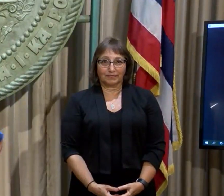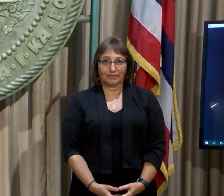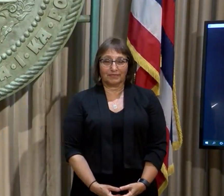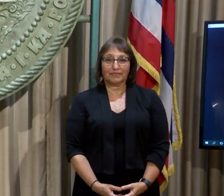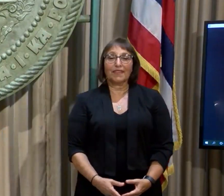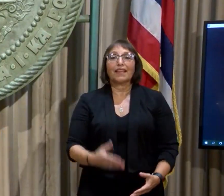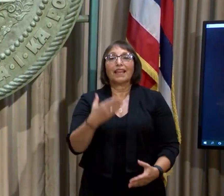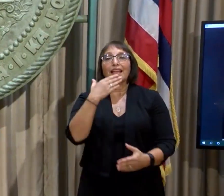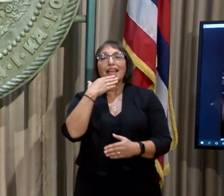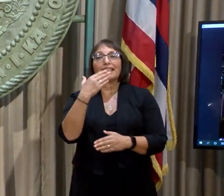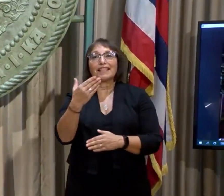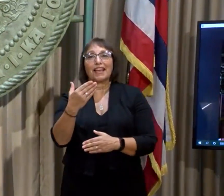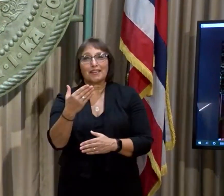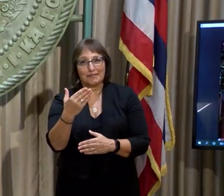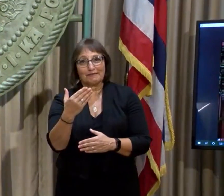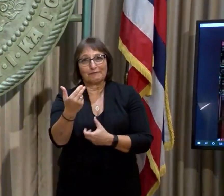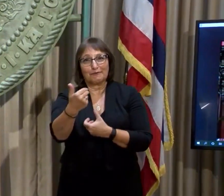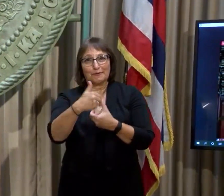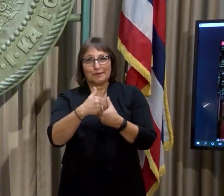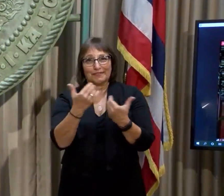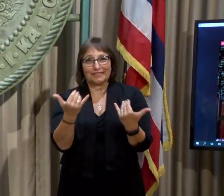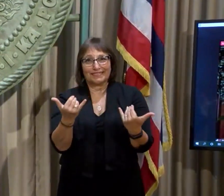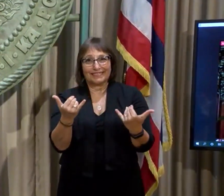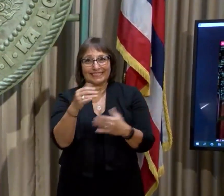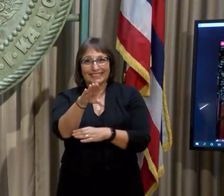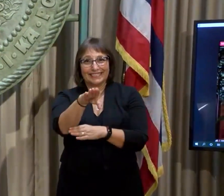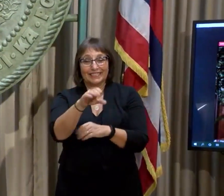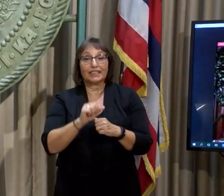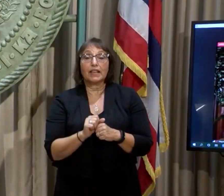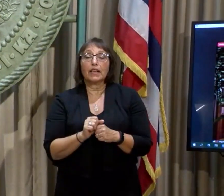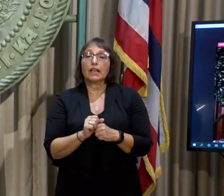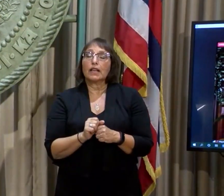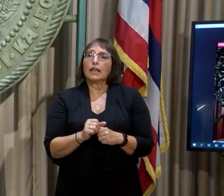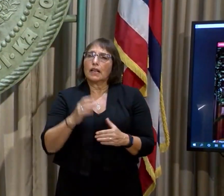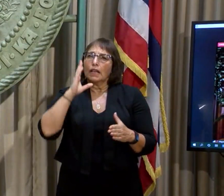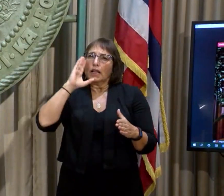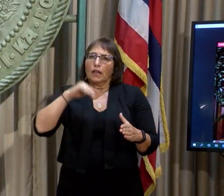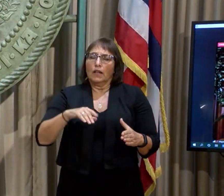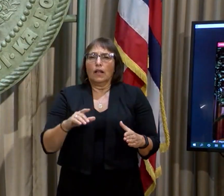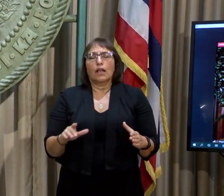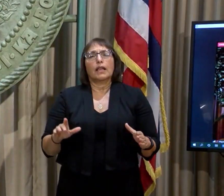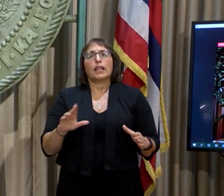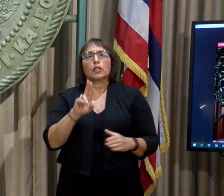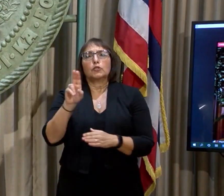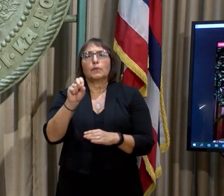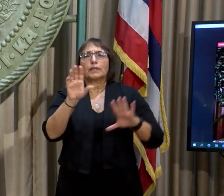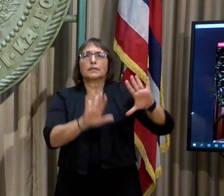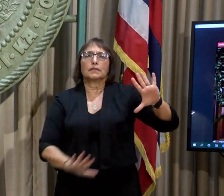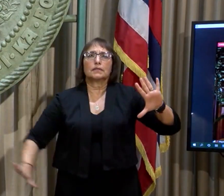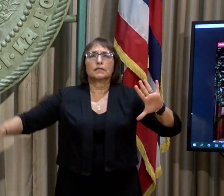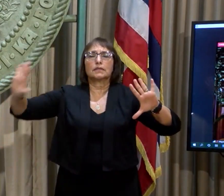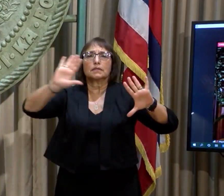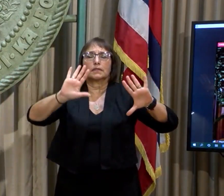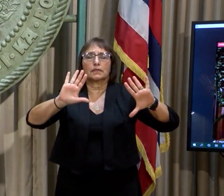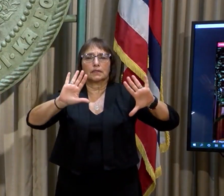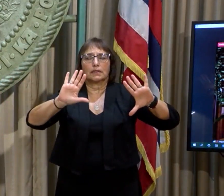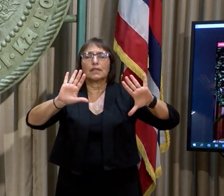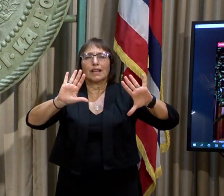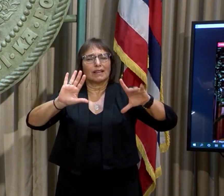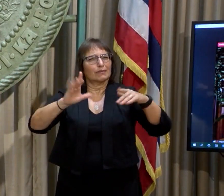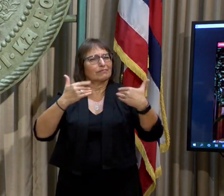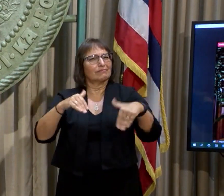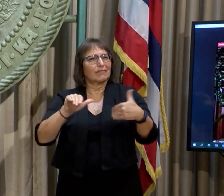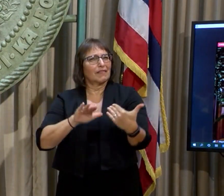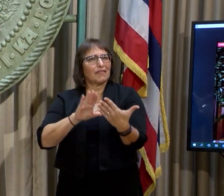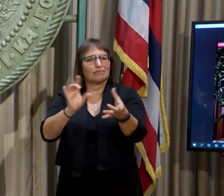Thank you for joining us this afternoon. Our nation is facing a serious opioid crisis that is claiming the lives